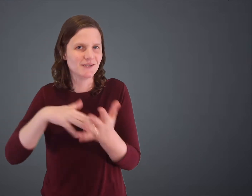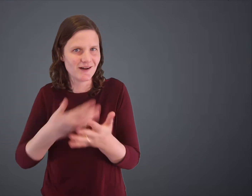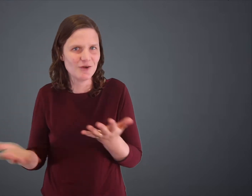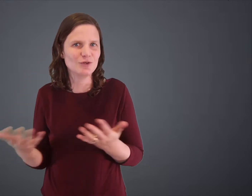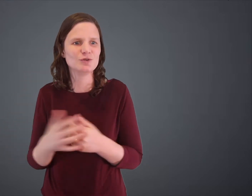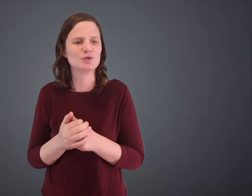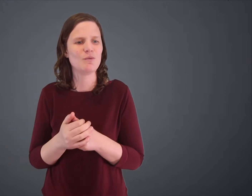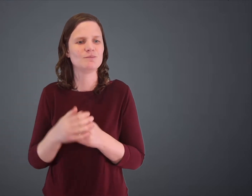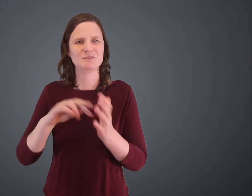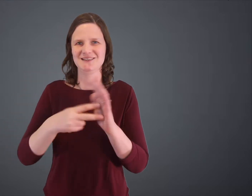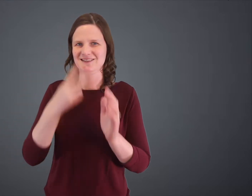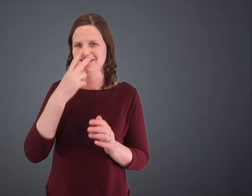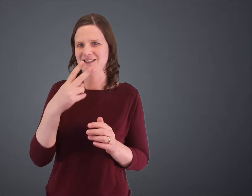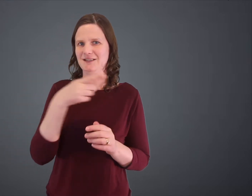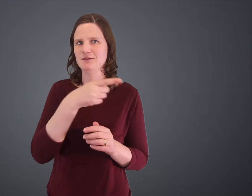in Kenya and learned Kenyan sign language.